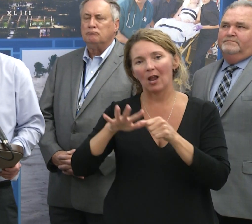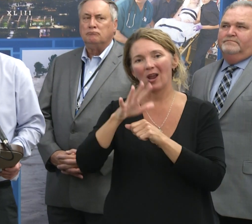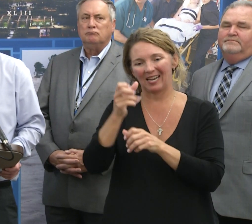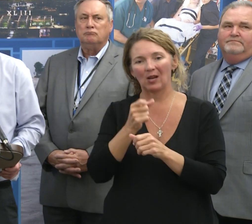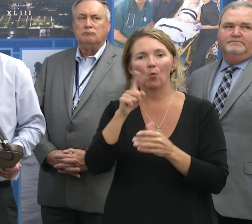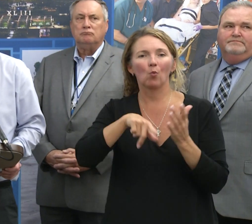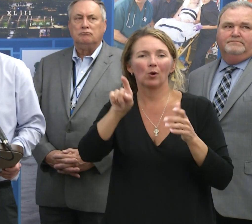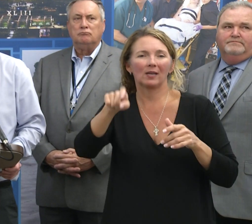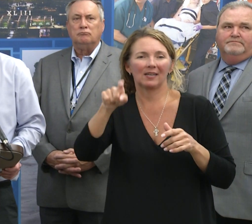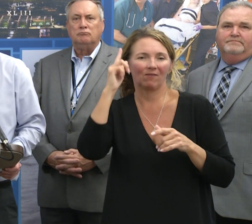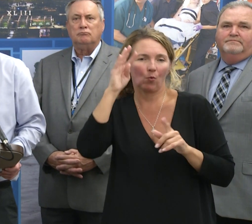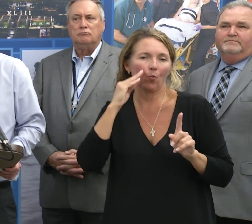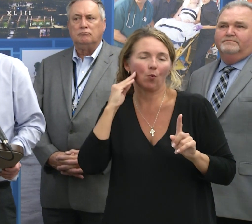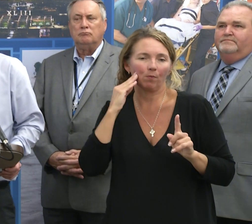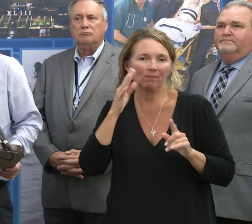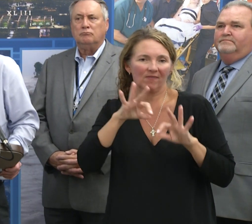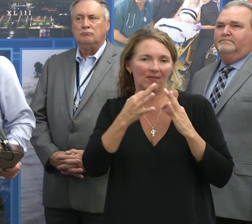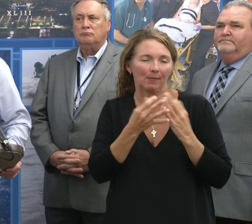the supplies they need.